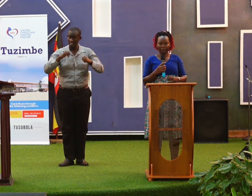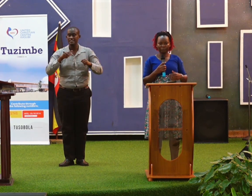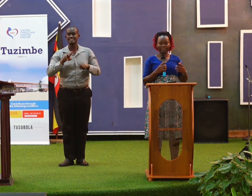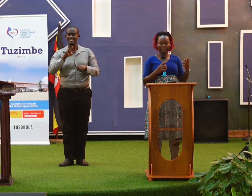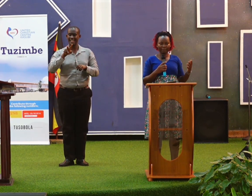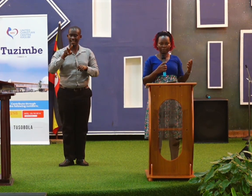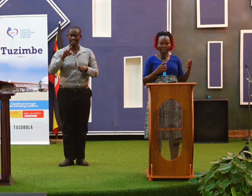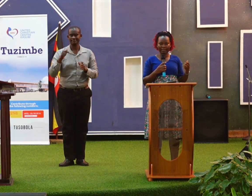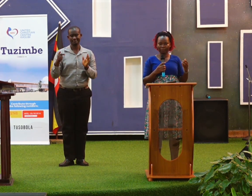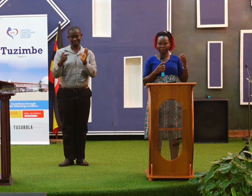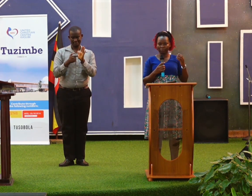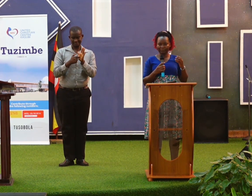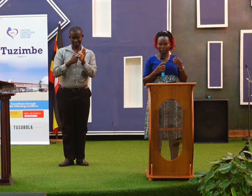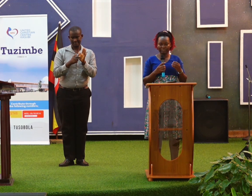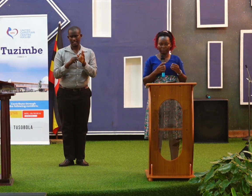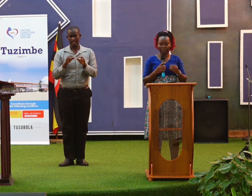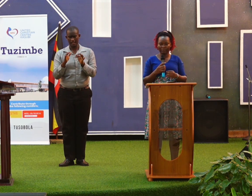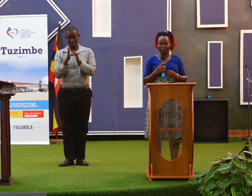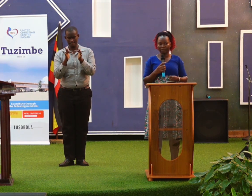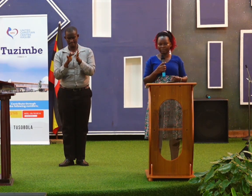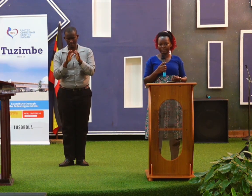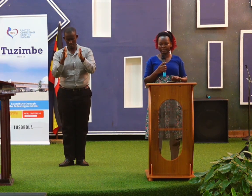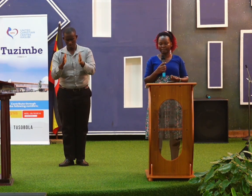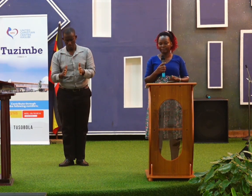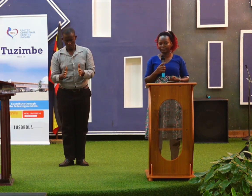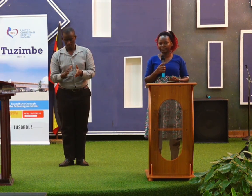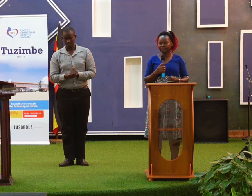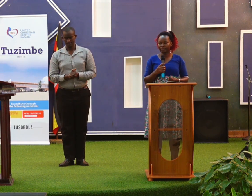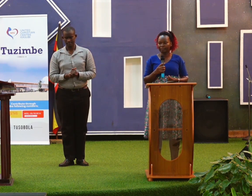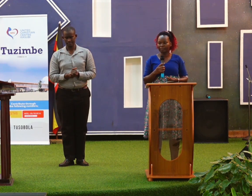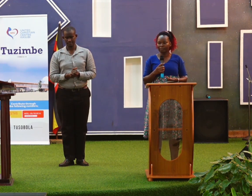If it was the other born again with corrupt wisdom, the one we considered,